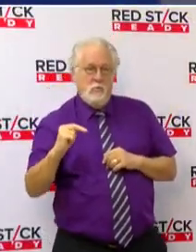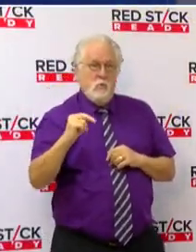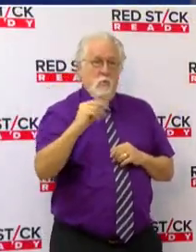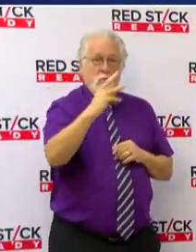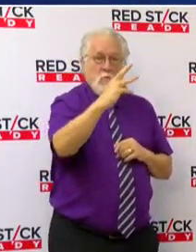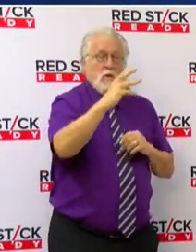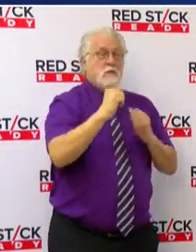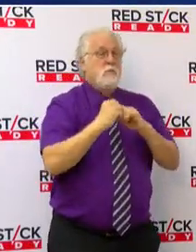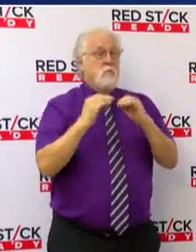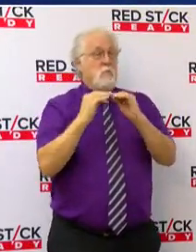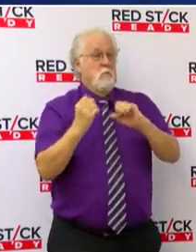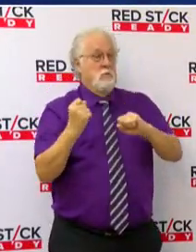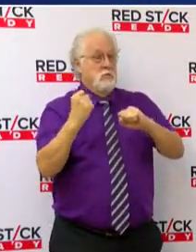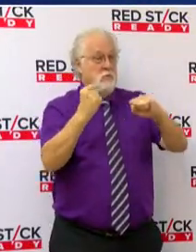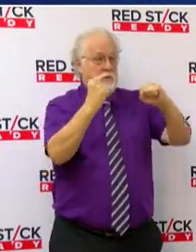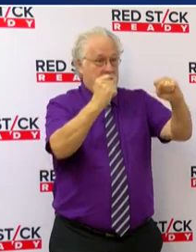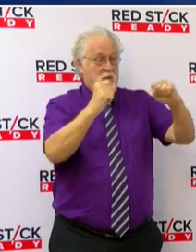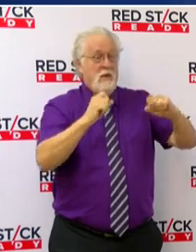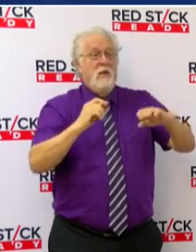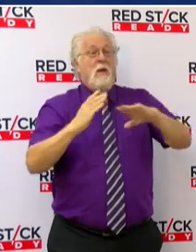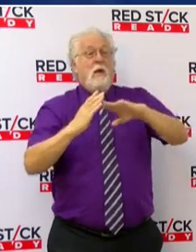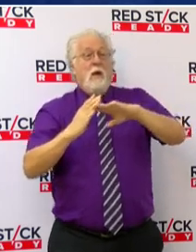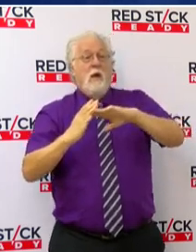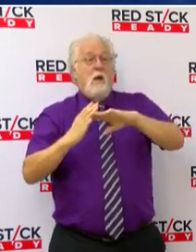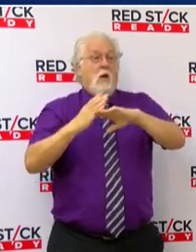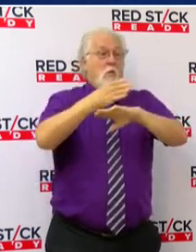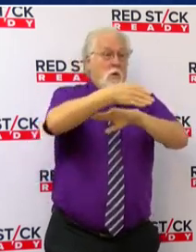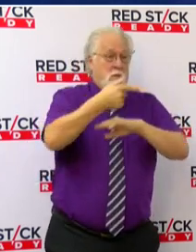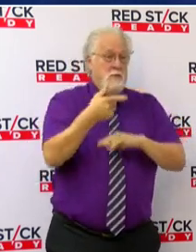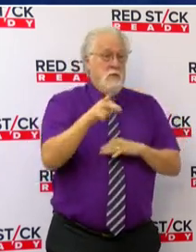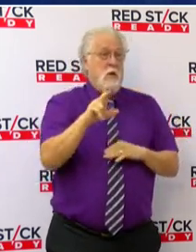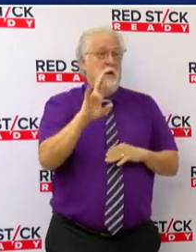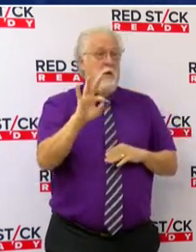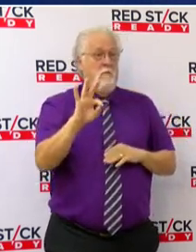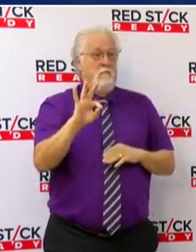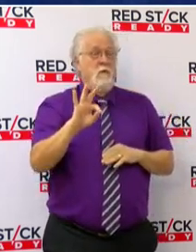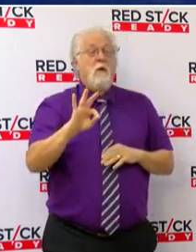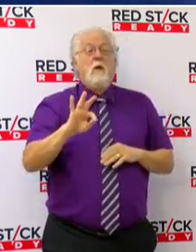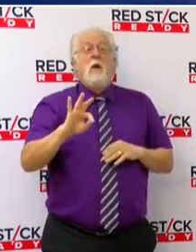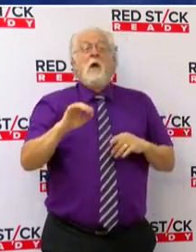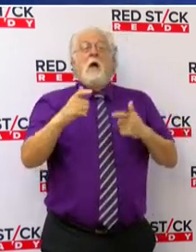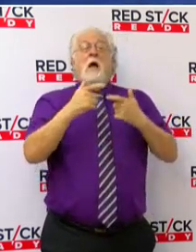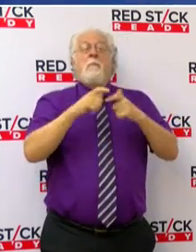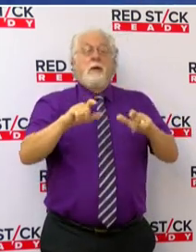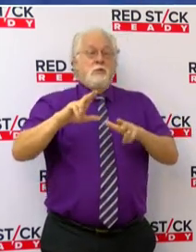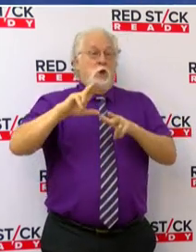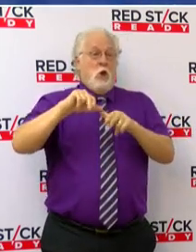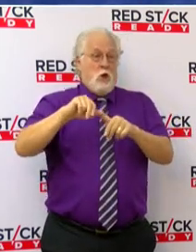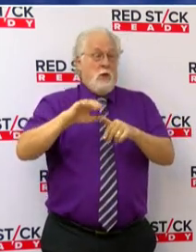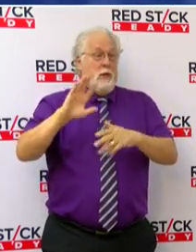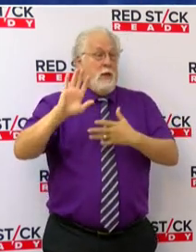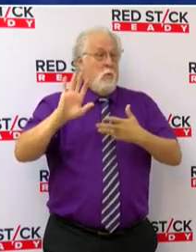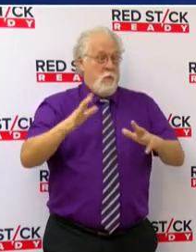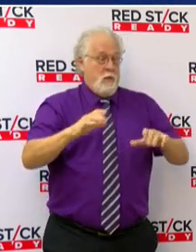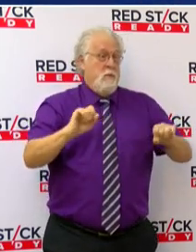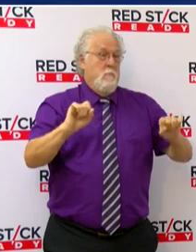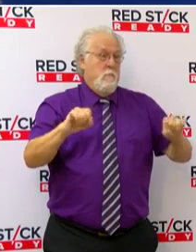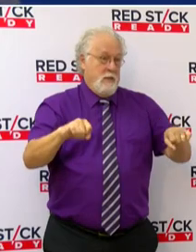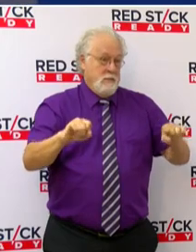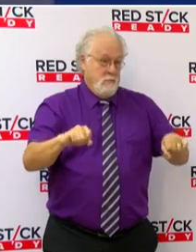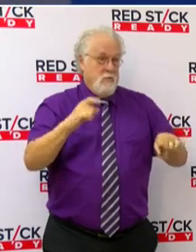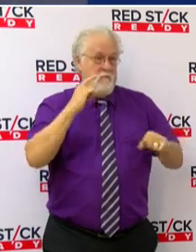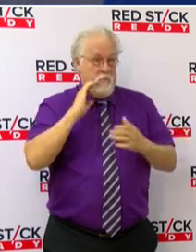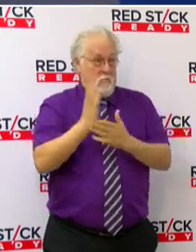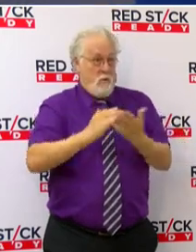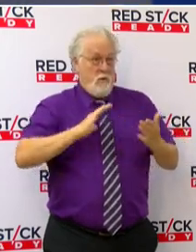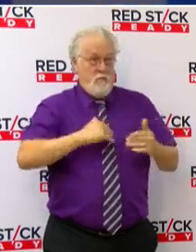strengthening expected as it crosses the Gulf of Mexico. Major hurricane force winds will be possible for portions